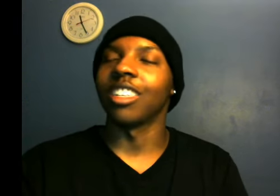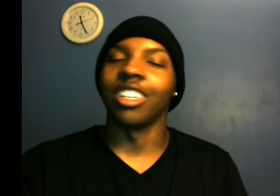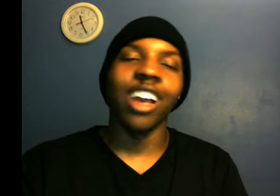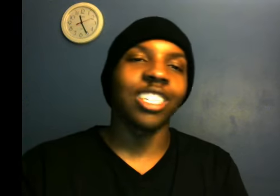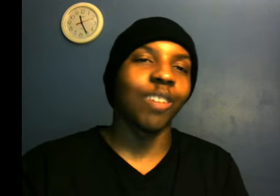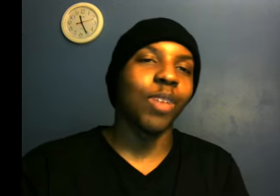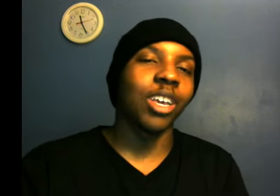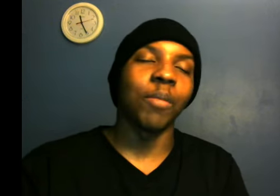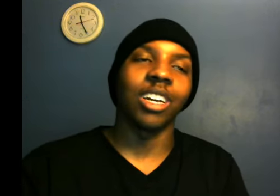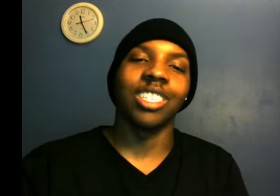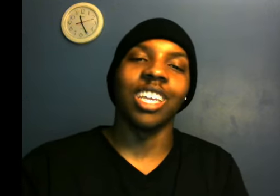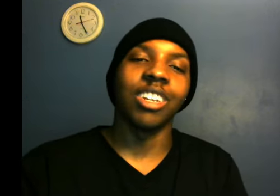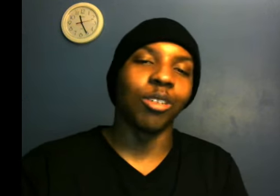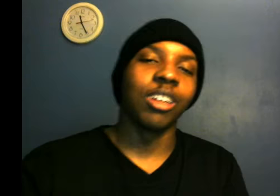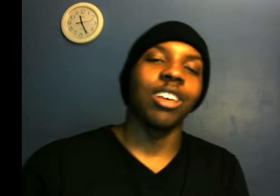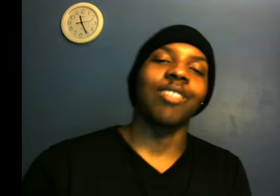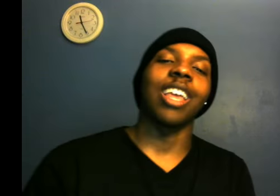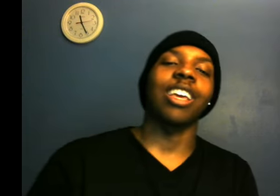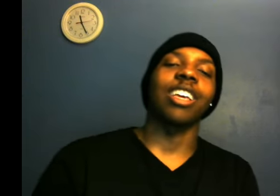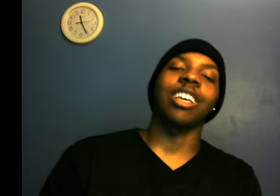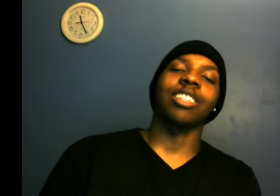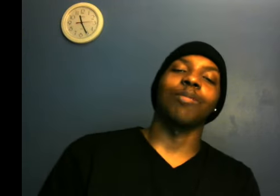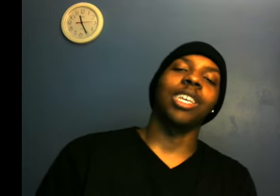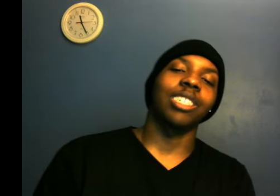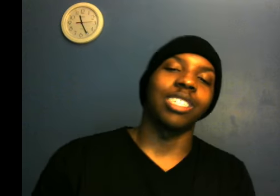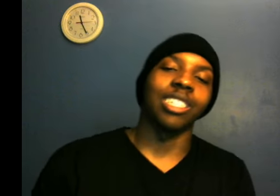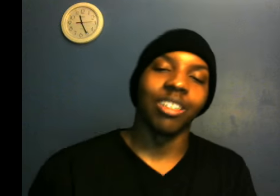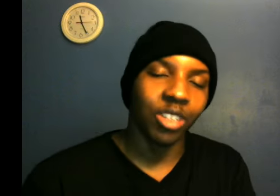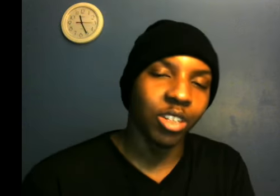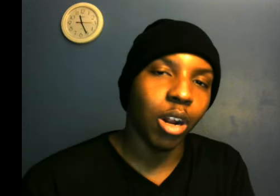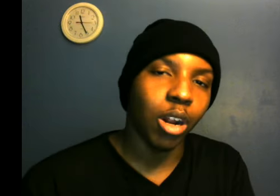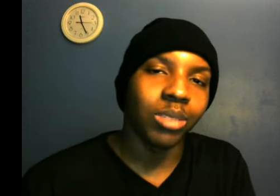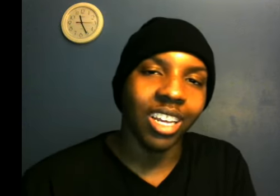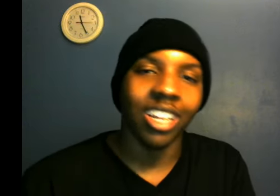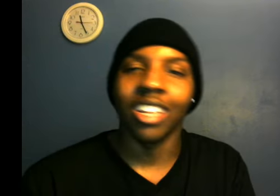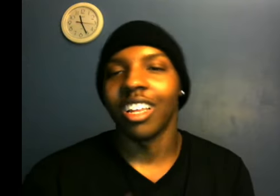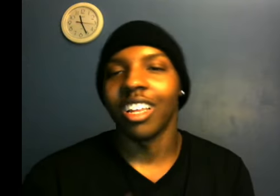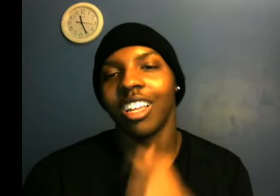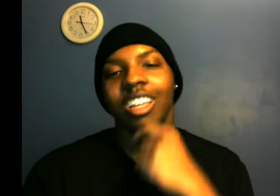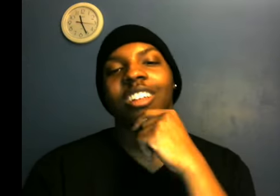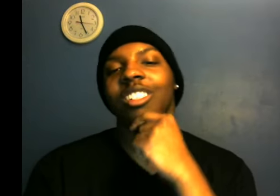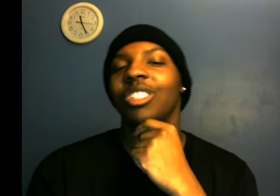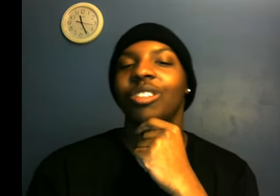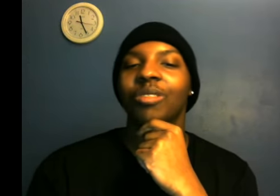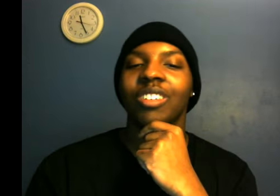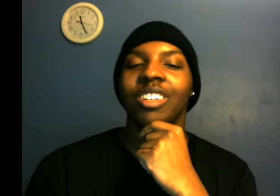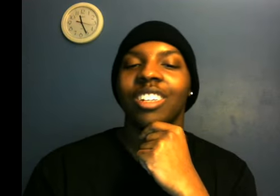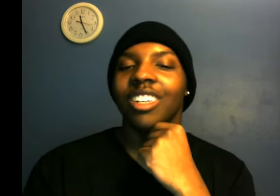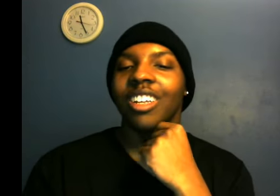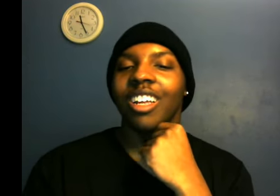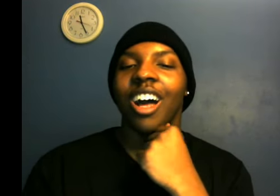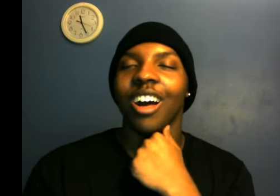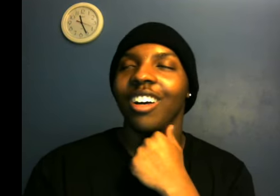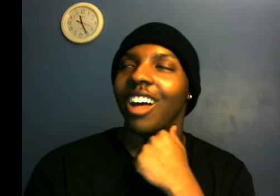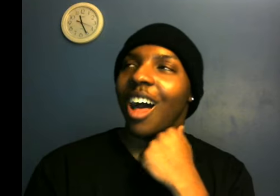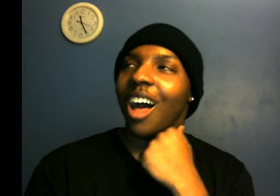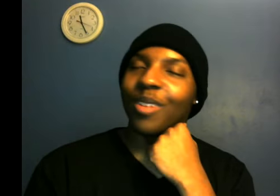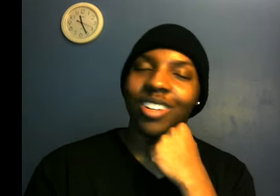the Lions can become a contender if they can get some pieces. You know what I'm saying? Sue. I've been